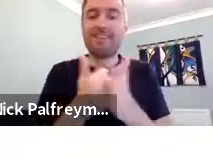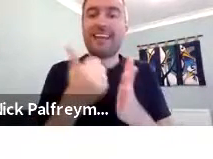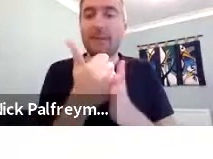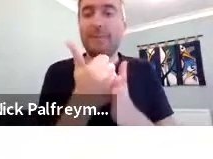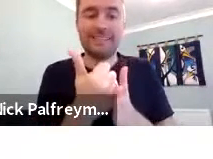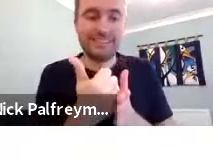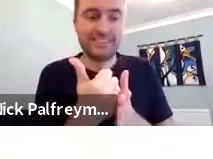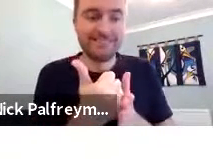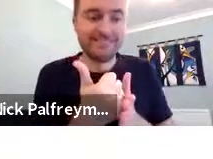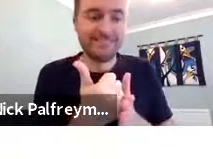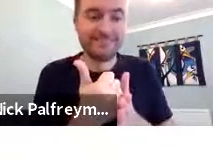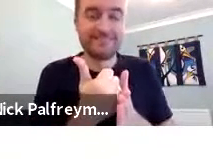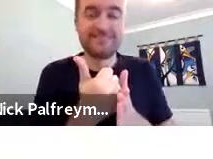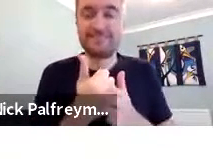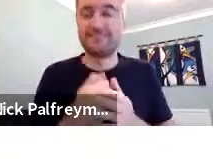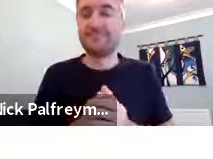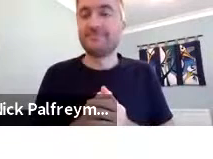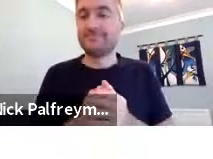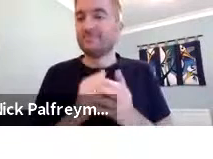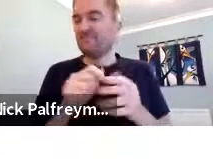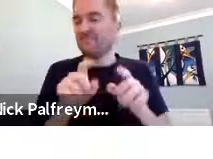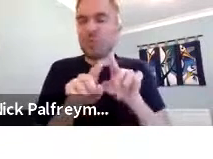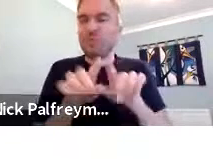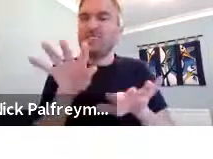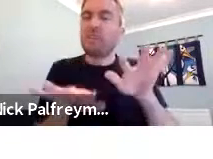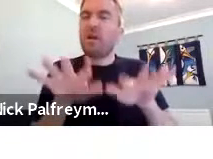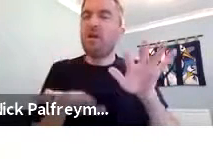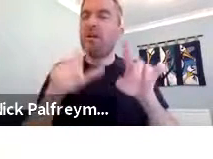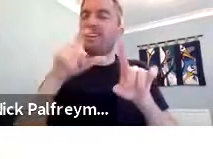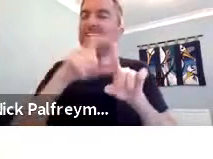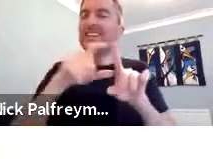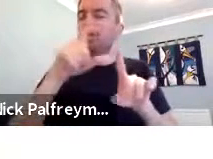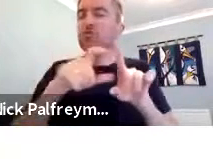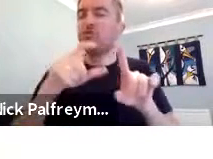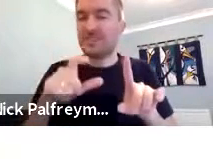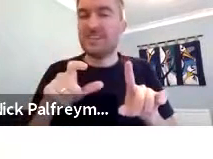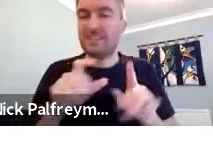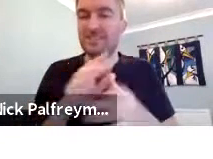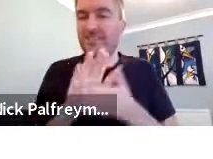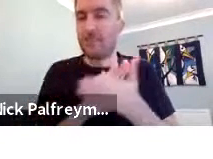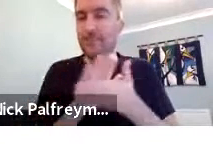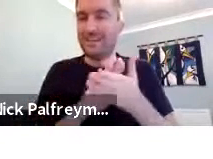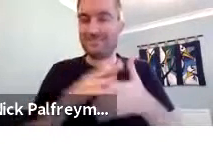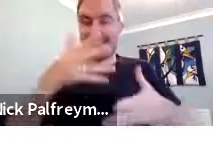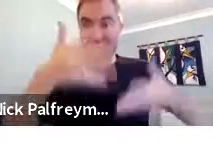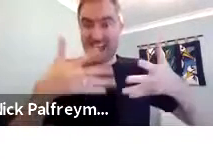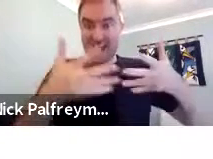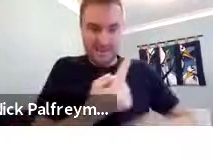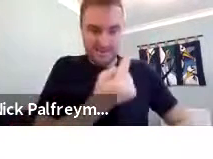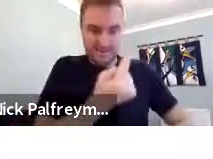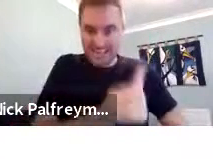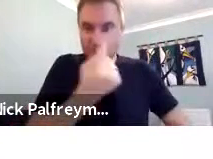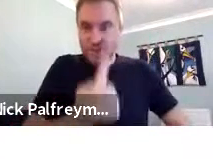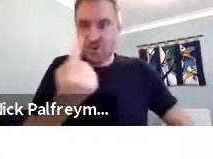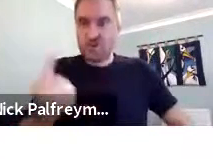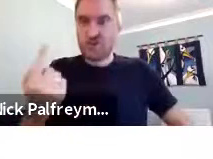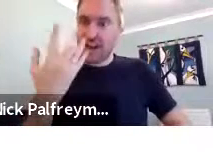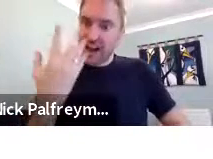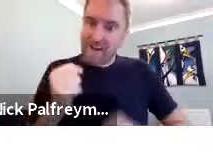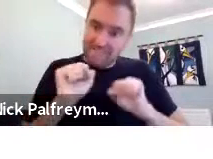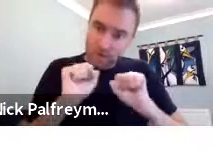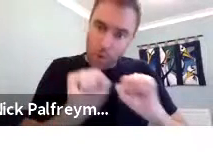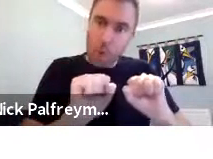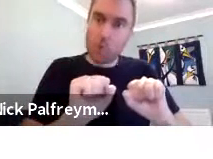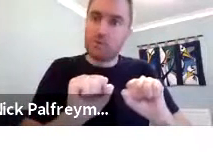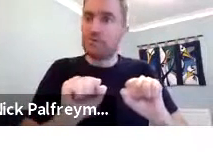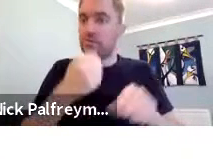So now we're trying to find, working on a lexical database, similar to a dictionary, if you like, which